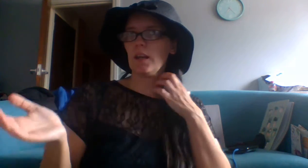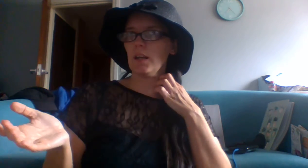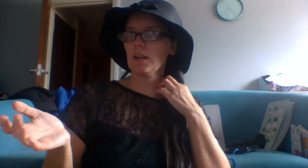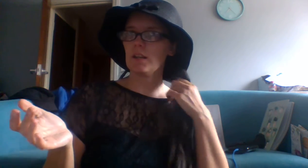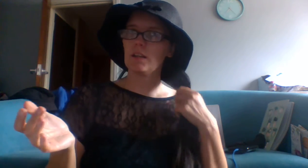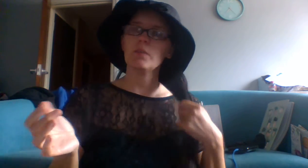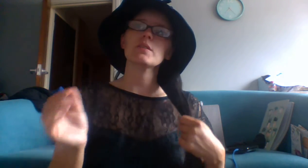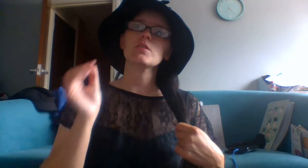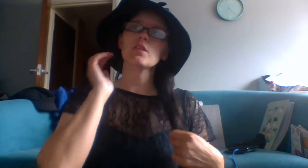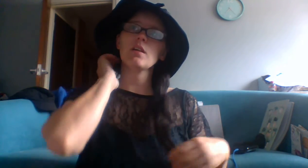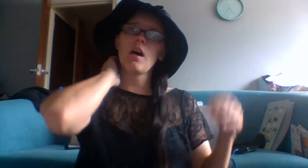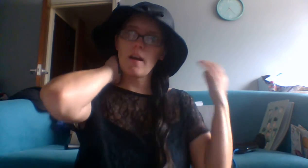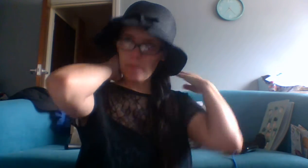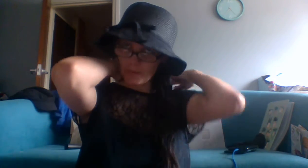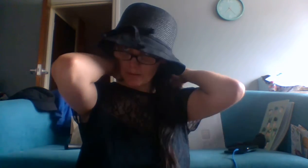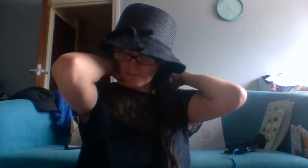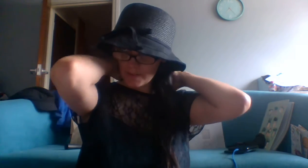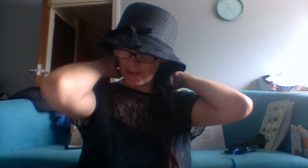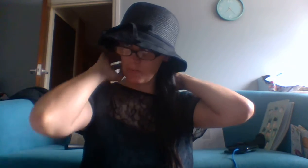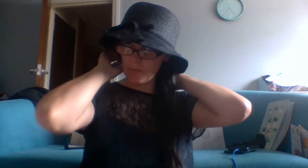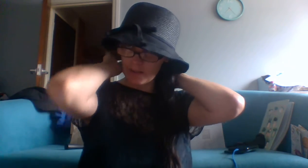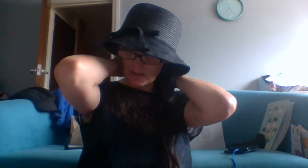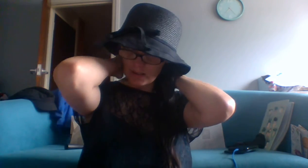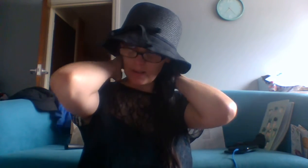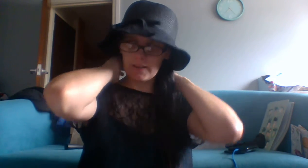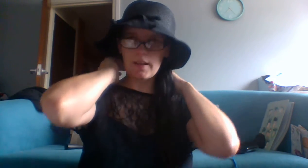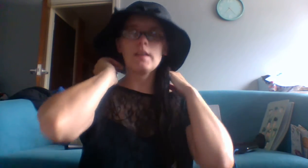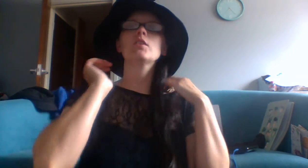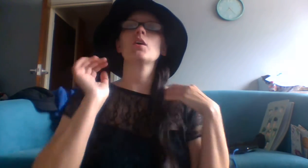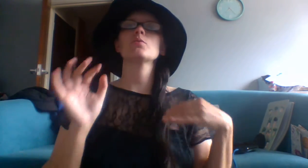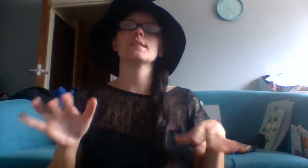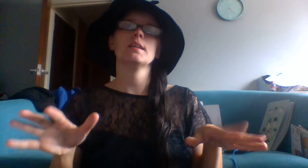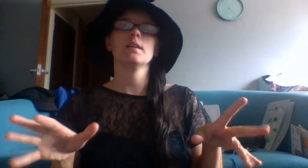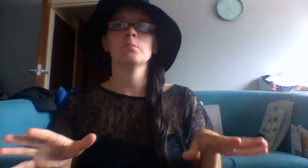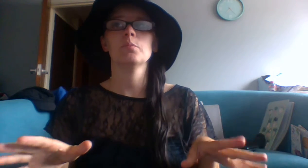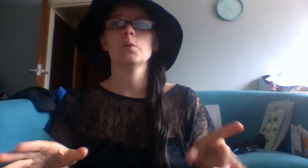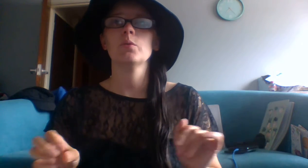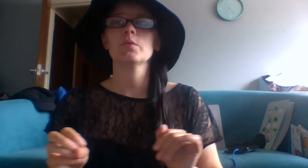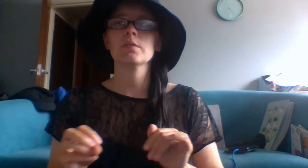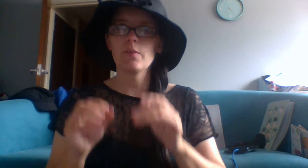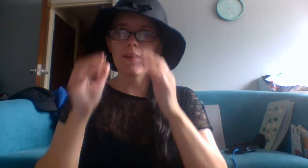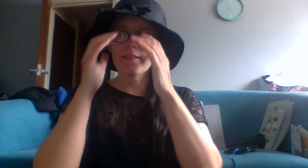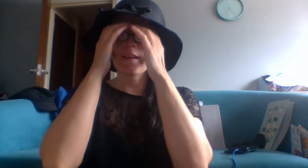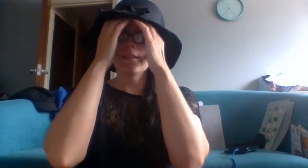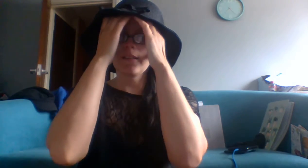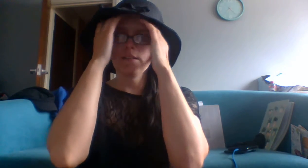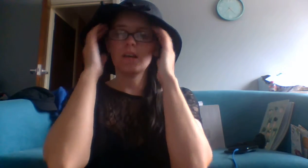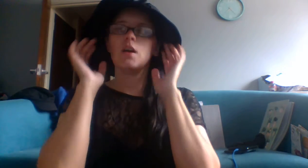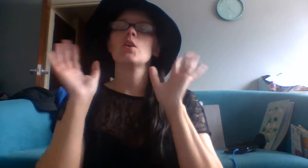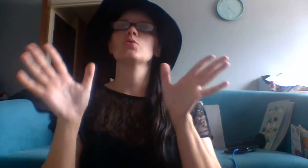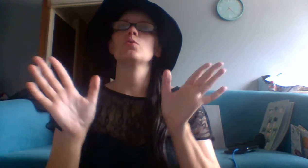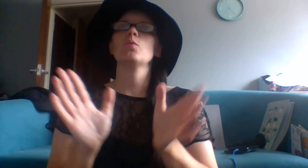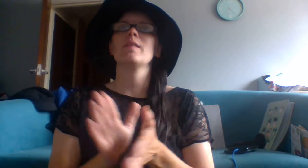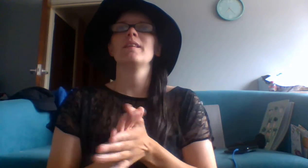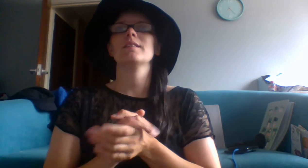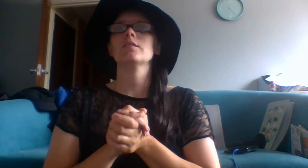and I know it's July, but I'm feeling a bit like a ghosty mood. So let's get into this